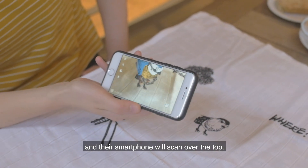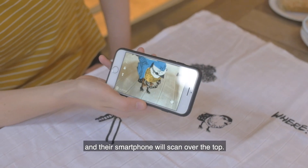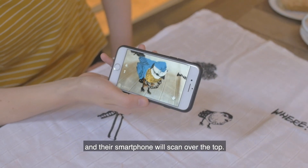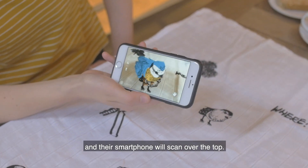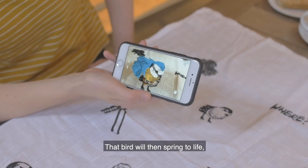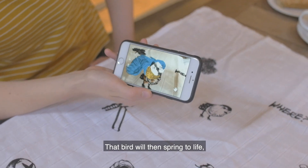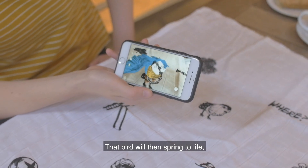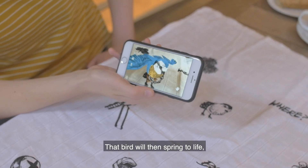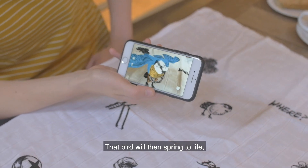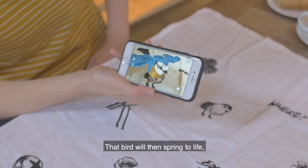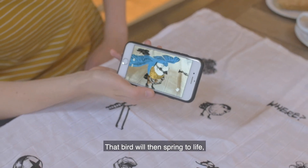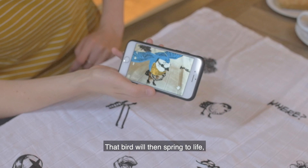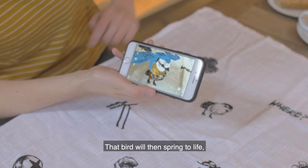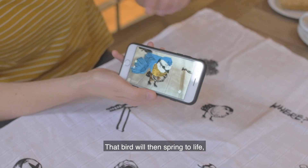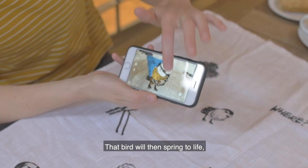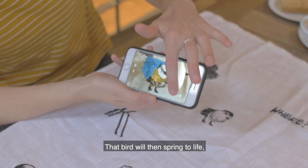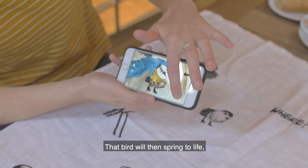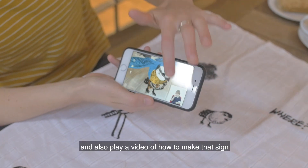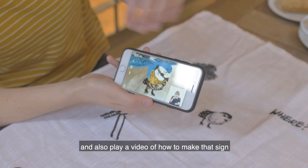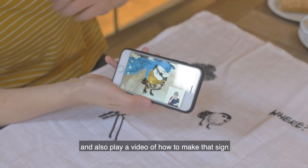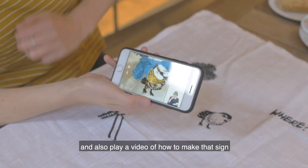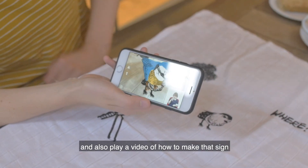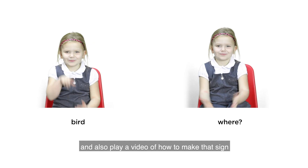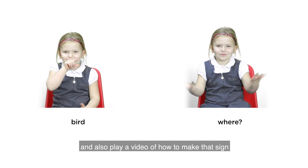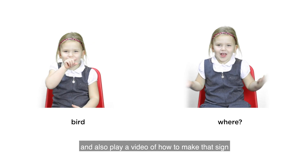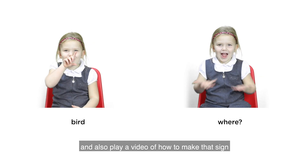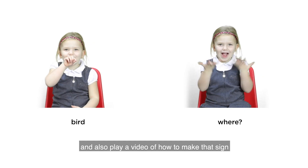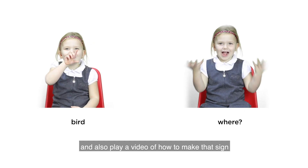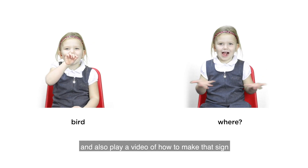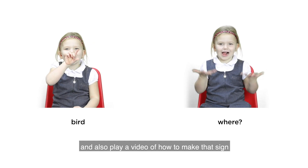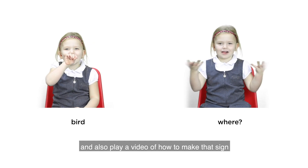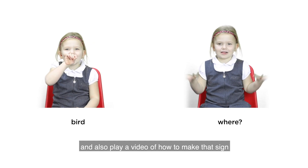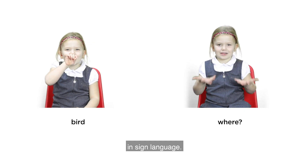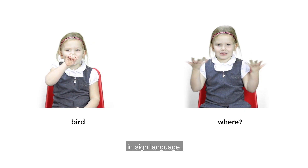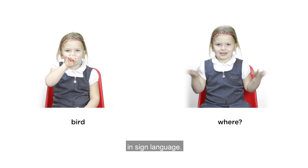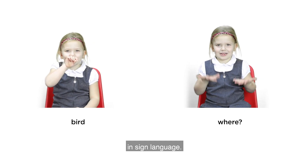over the top. That bird will then spring to life and also show a video of how to make that sign in sign language.